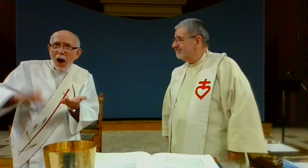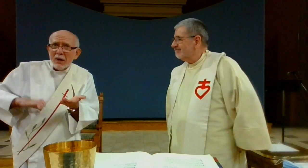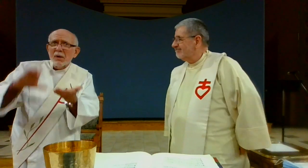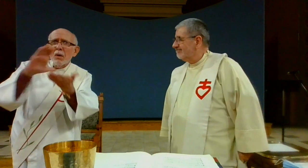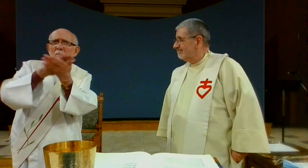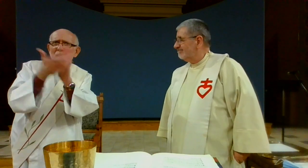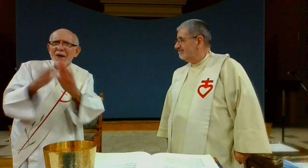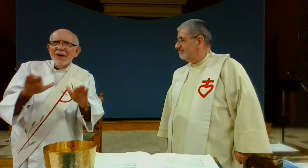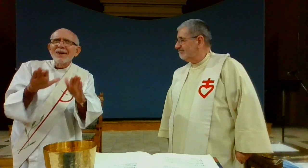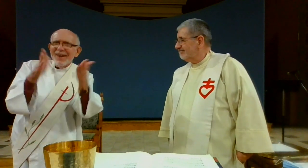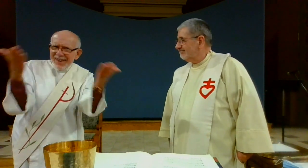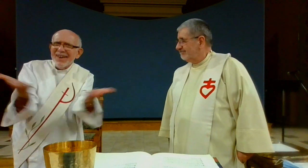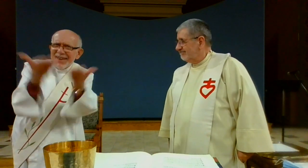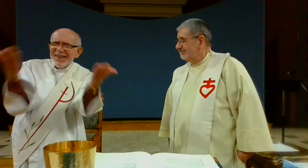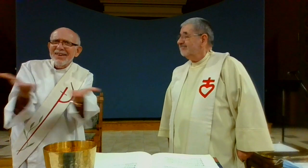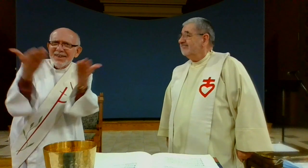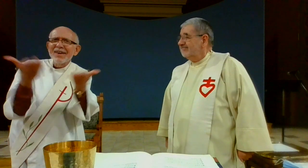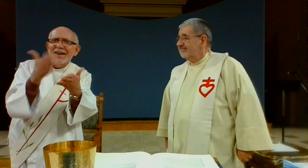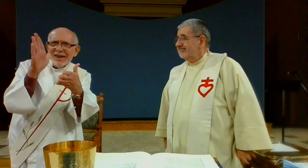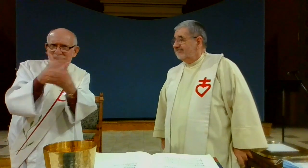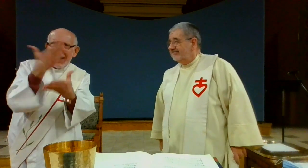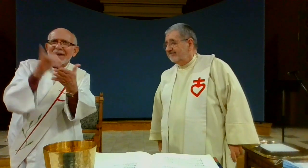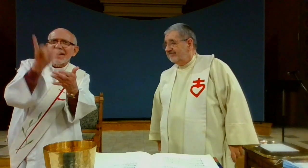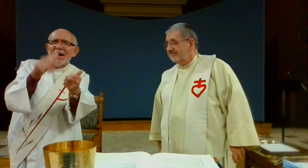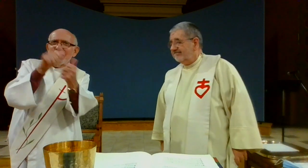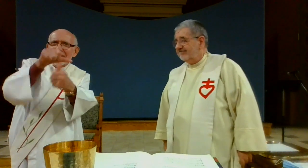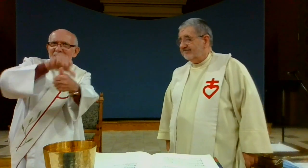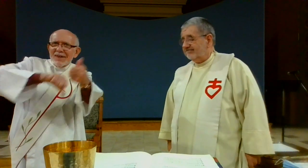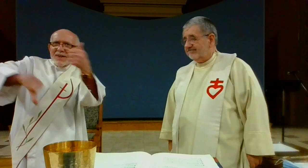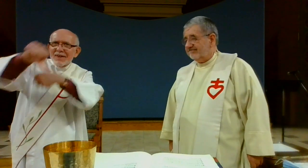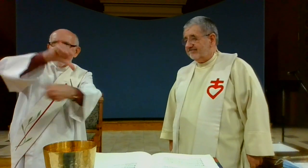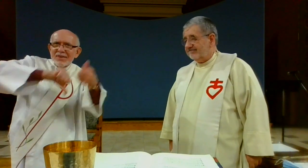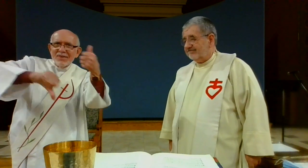christ's peace is here let us share that with one another